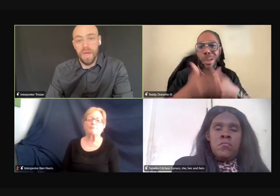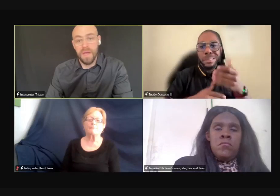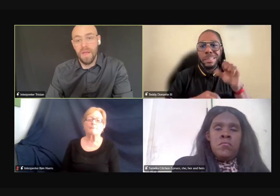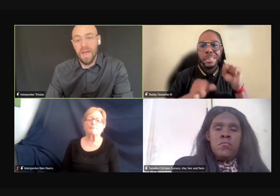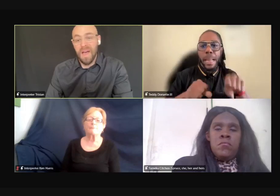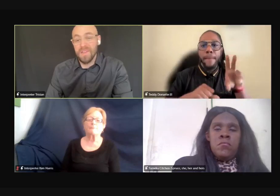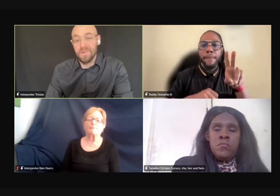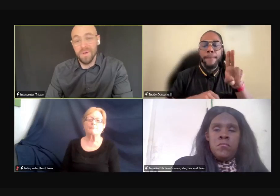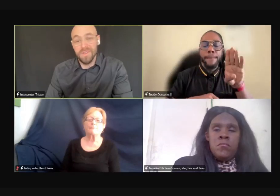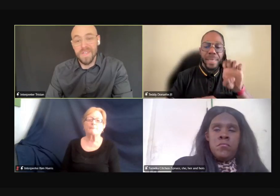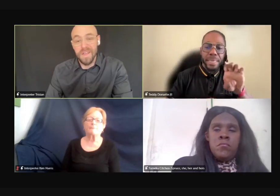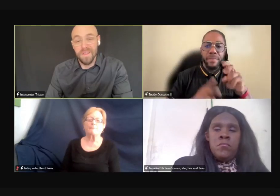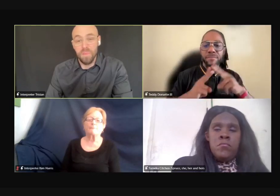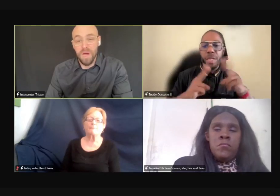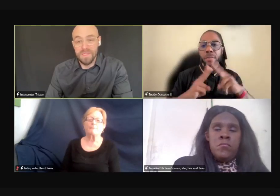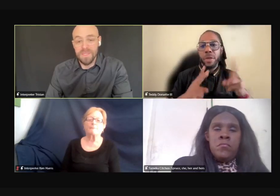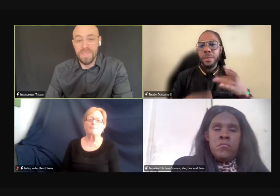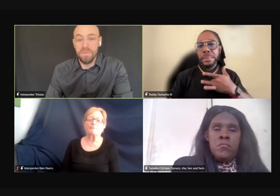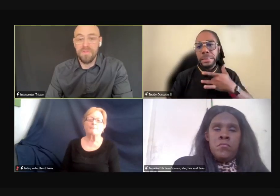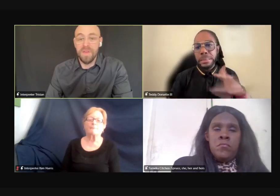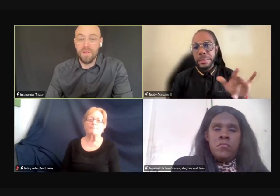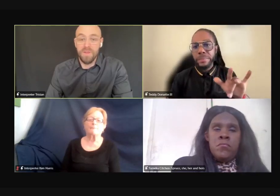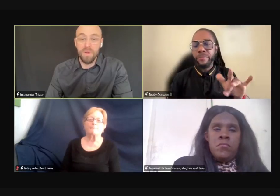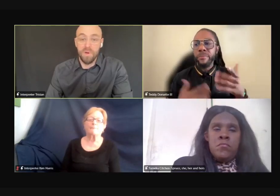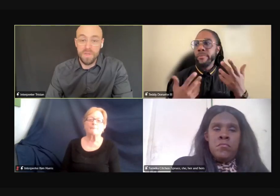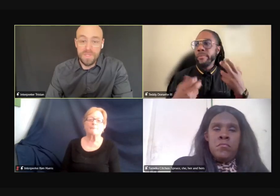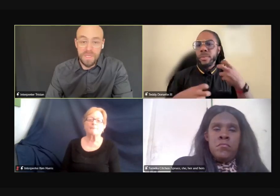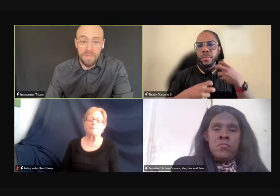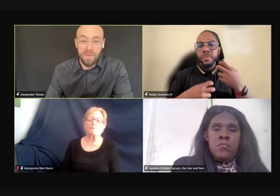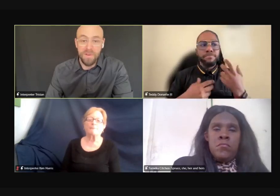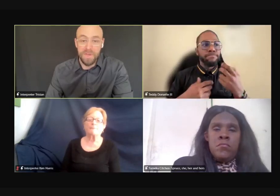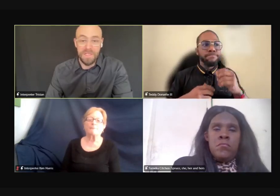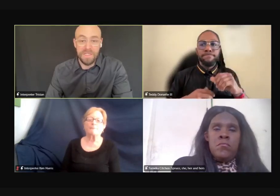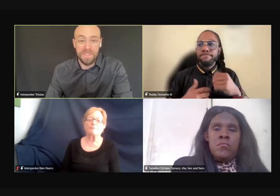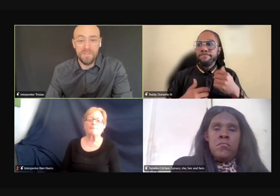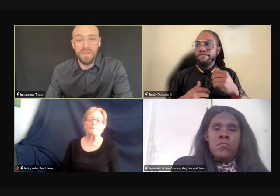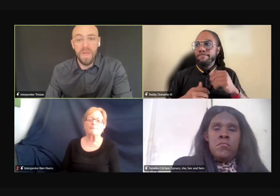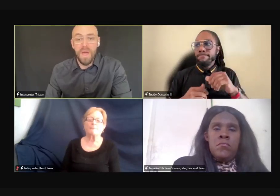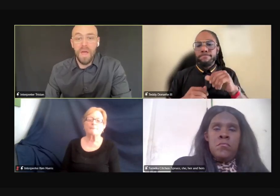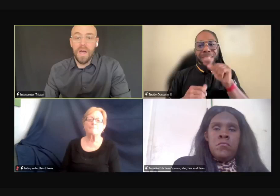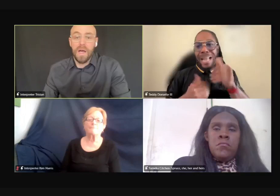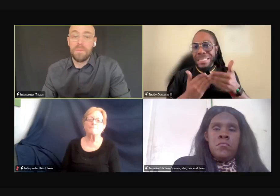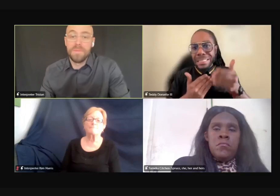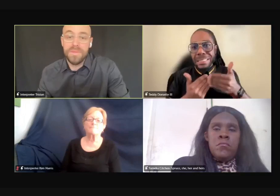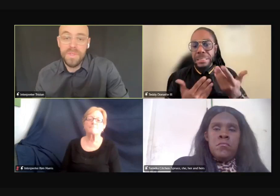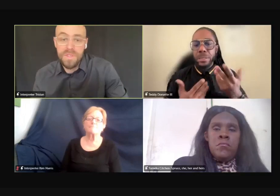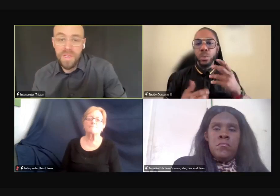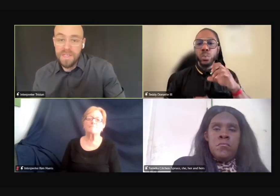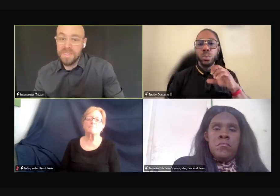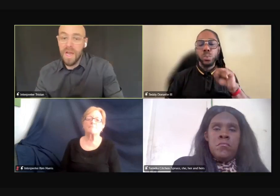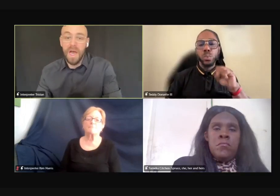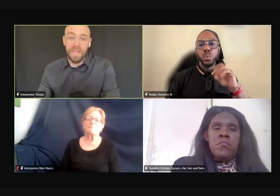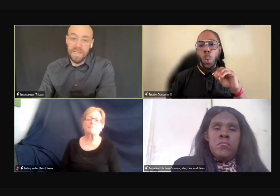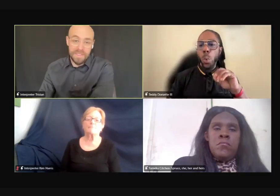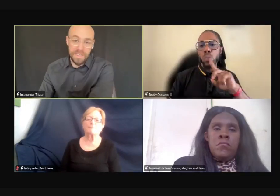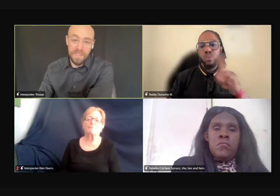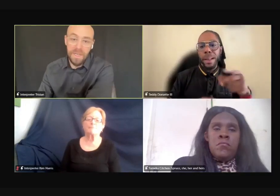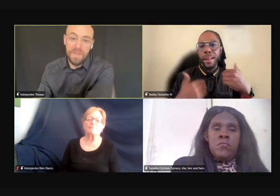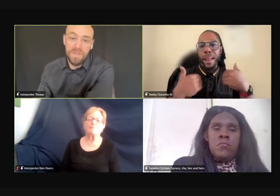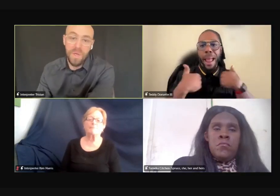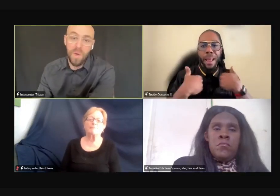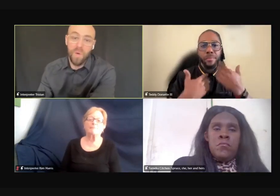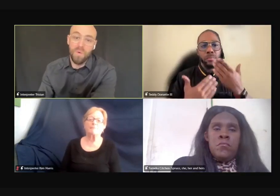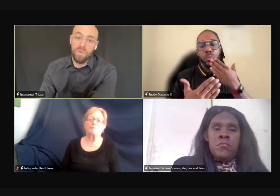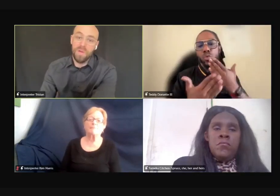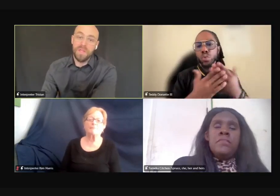going through that. I do understand that the process can be very, very burdensome and very sensitive. Um, it's not easy.